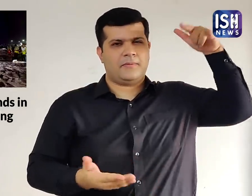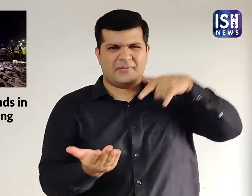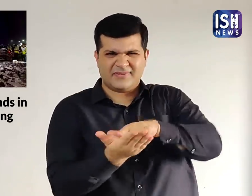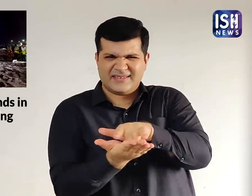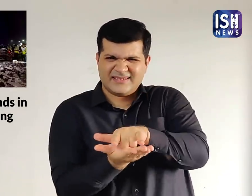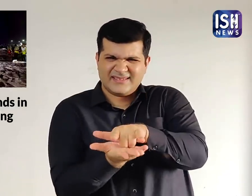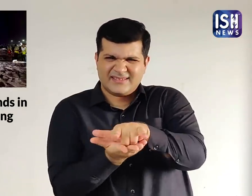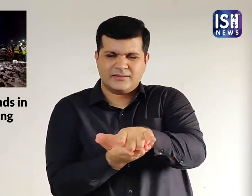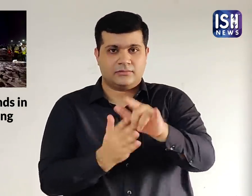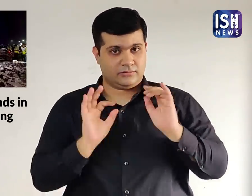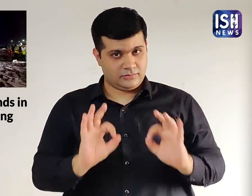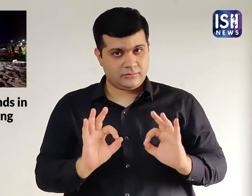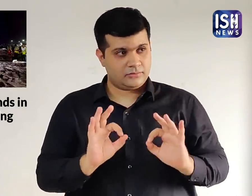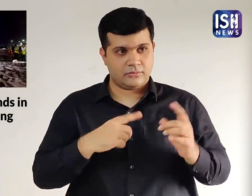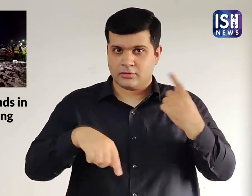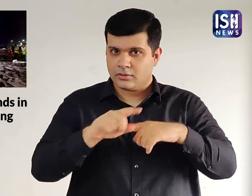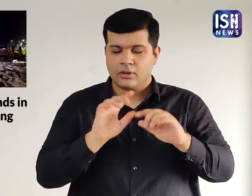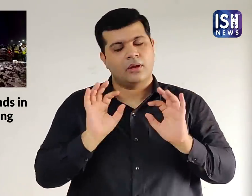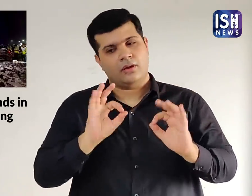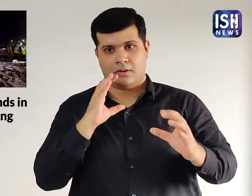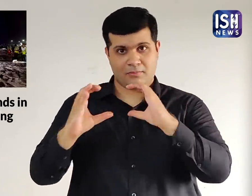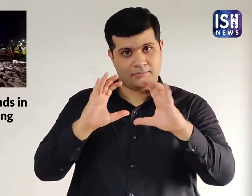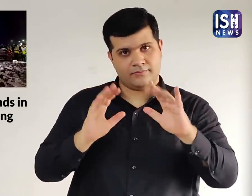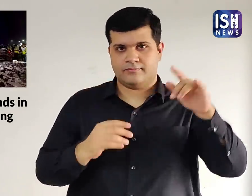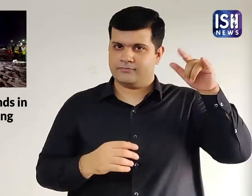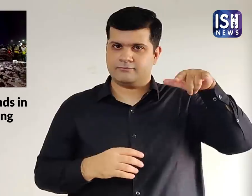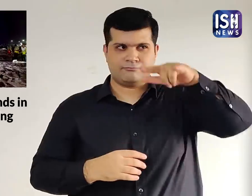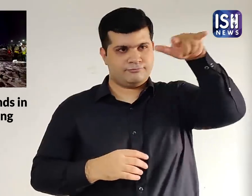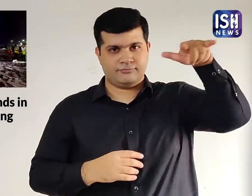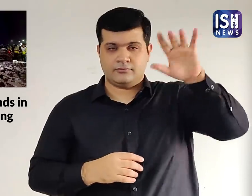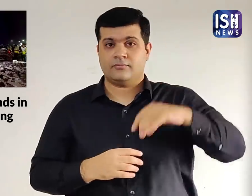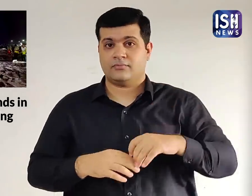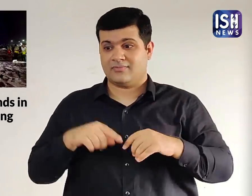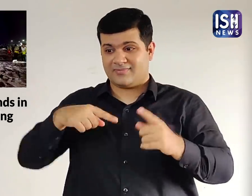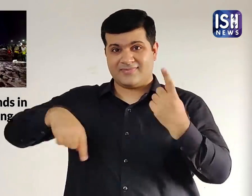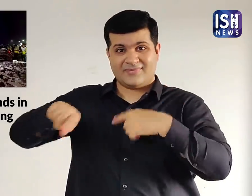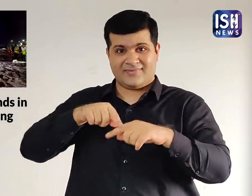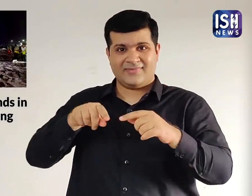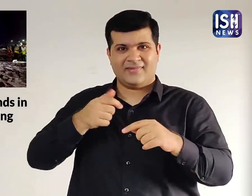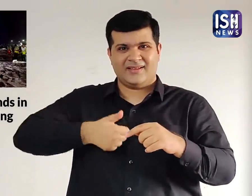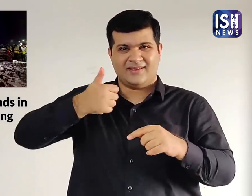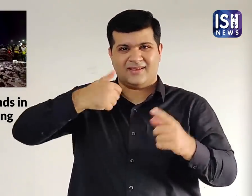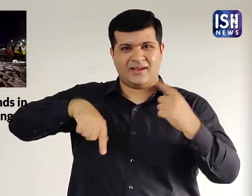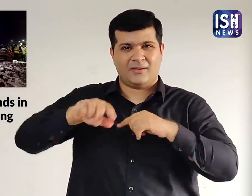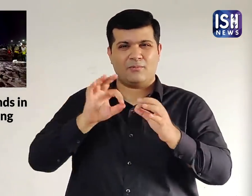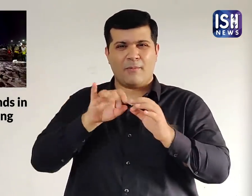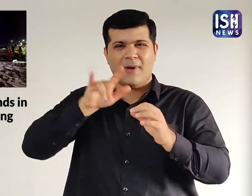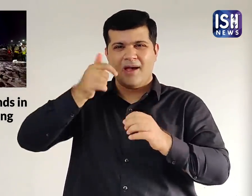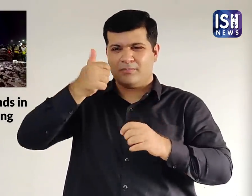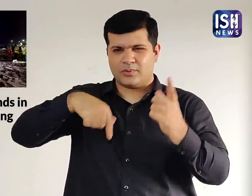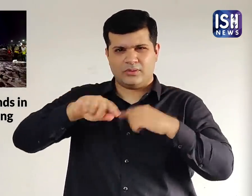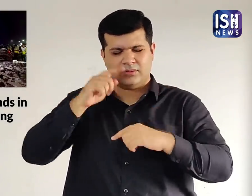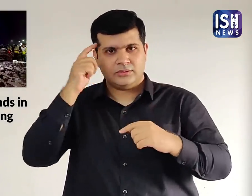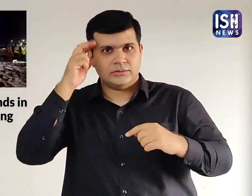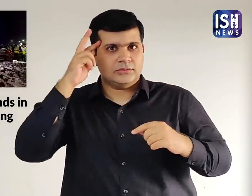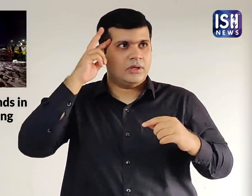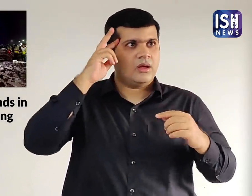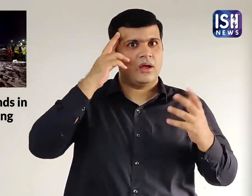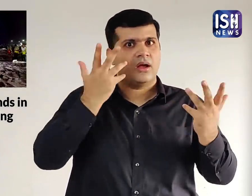Once the fuel levels dropped, he would land the flight. Everyone agreed. The situation at the Mumbai airport was very tense.